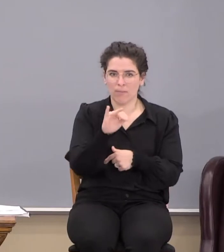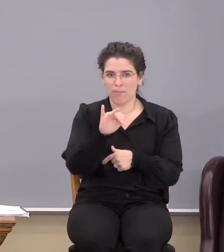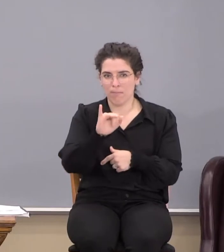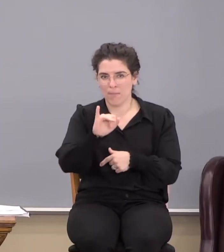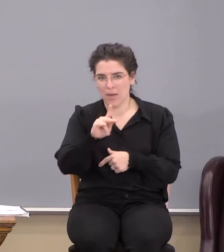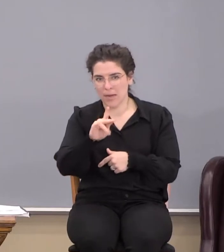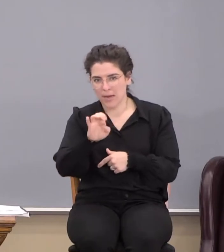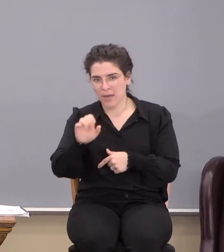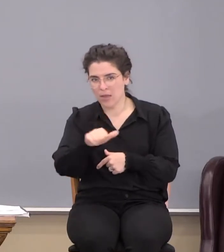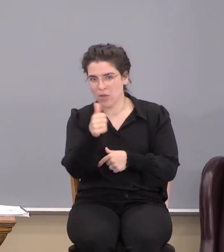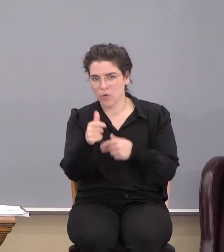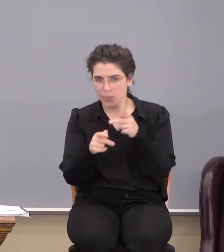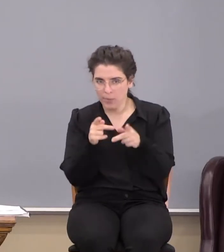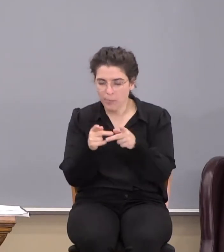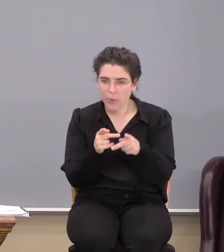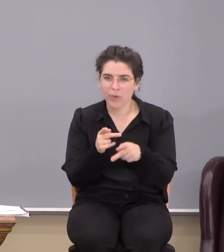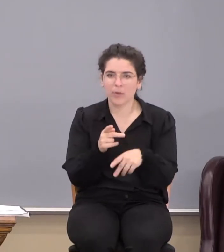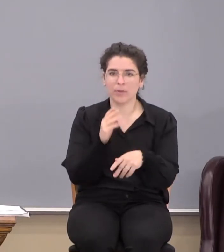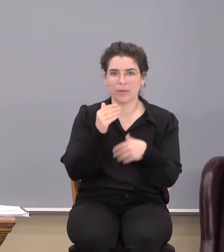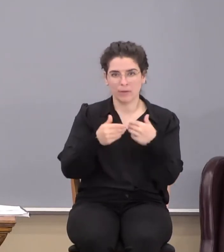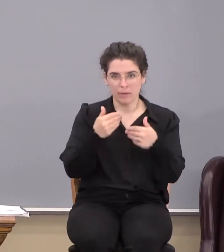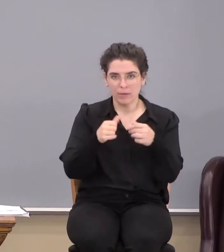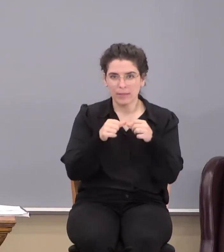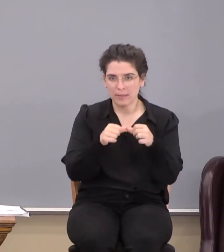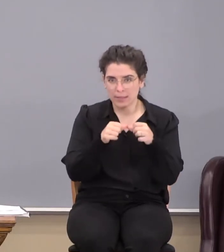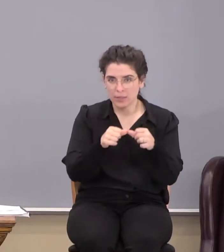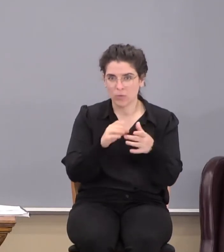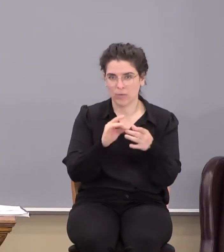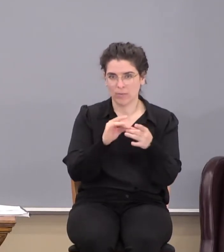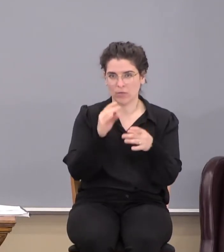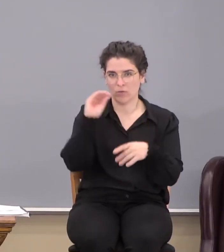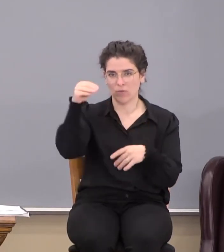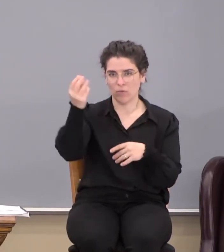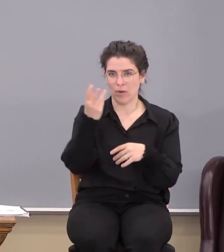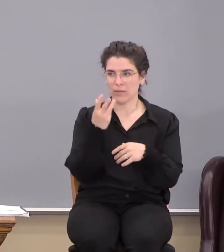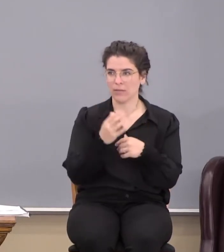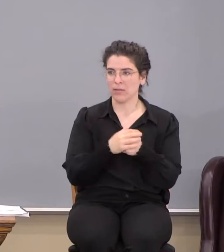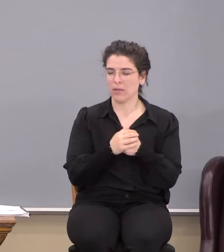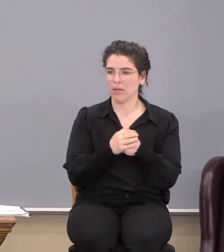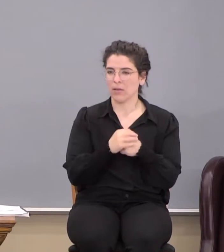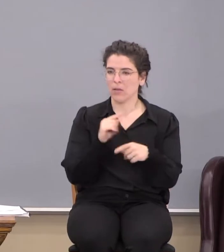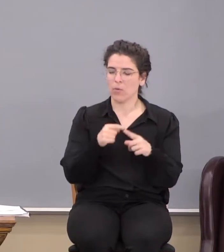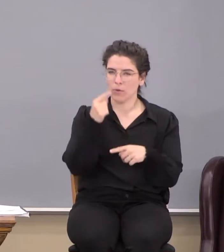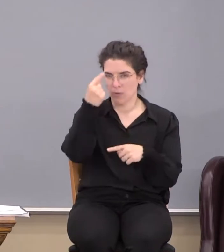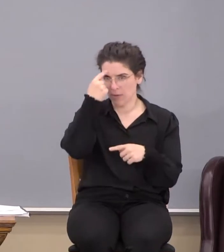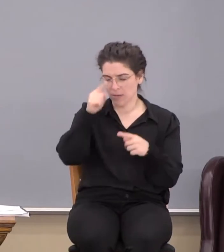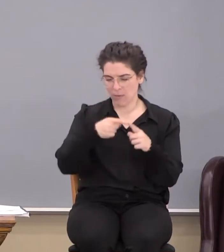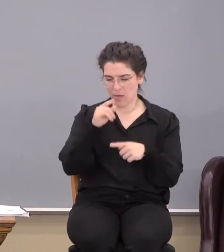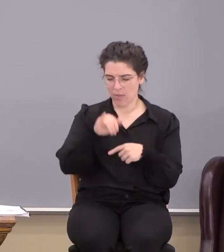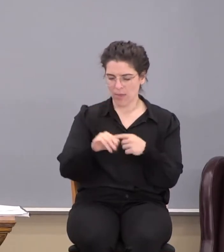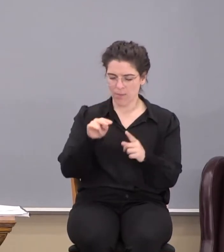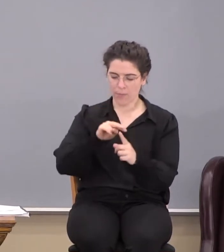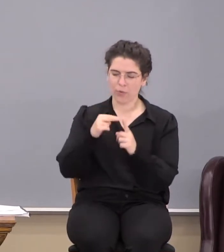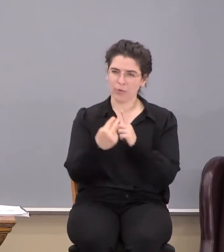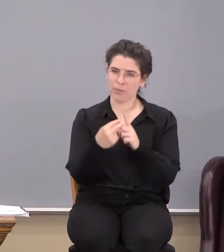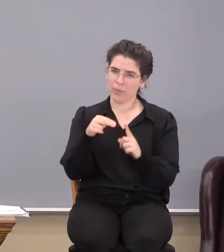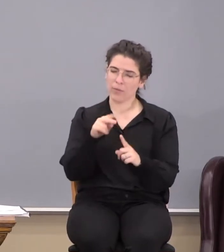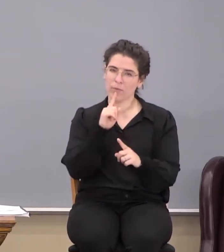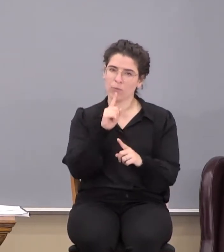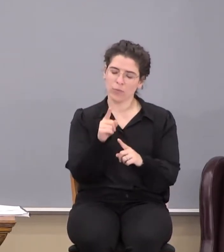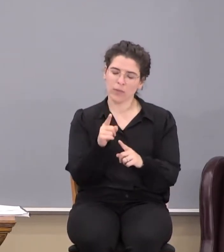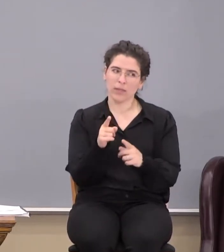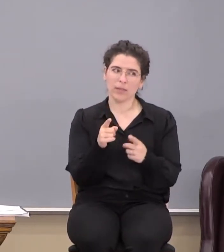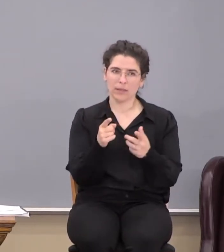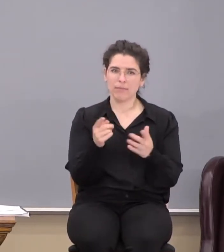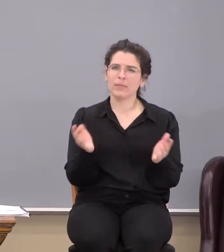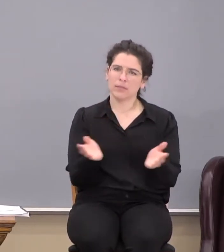and going forward with the message of grace. And when you think about it from that perspective, it's really kind of,